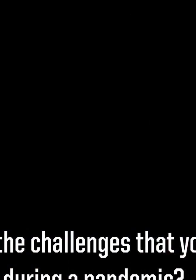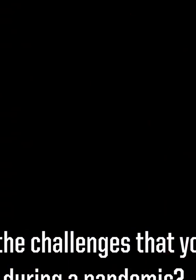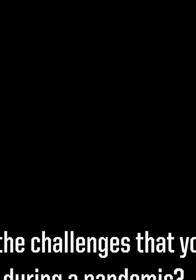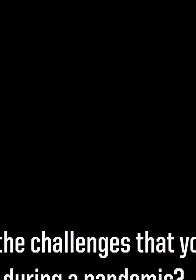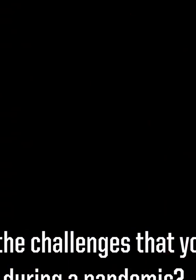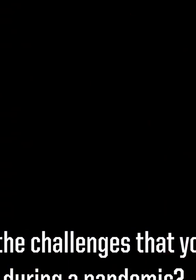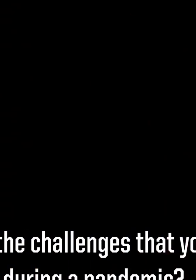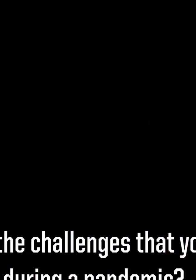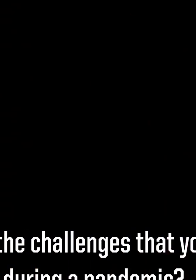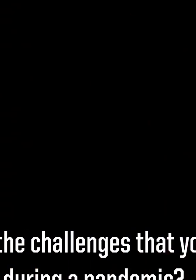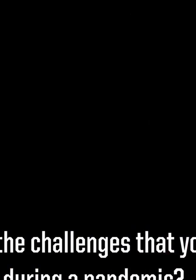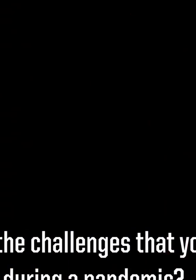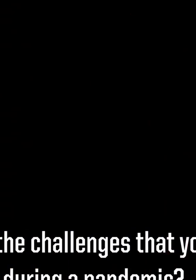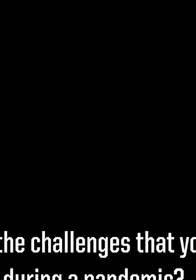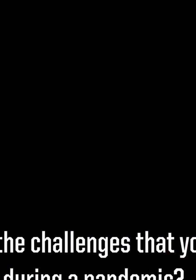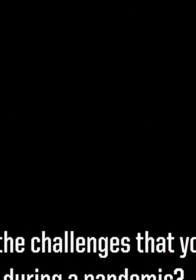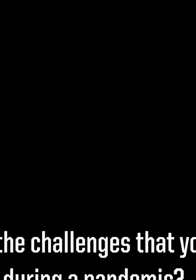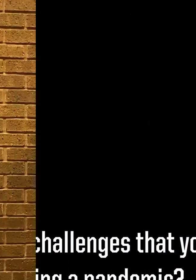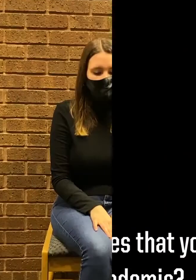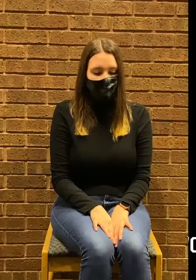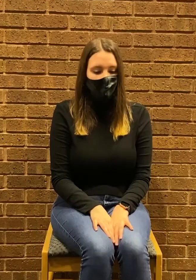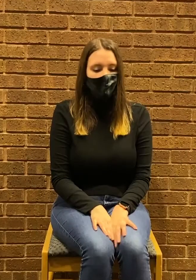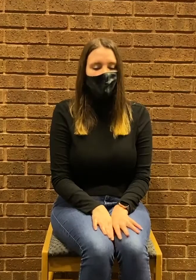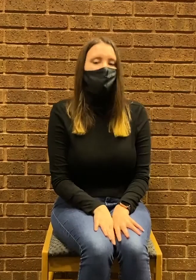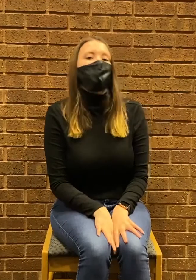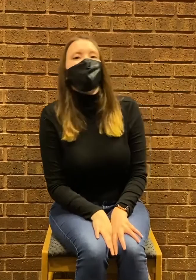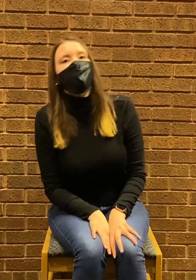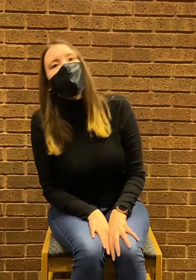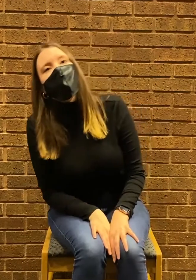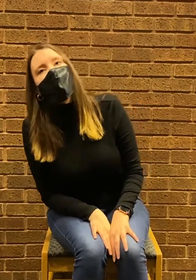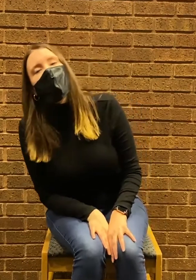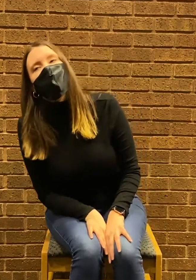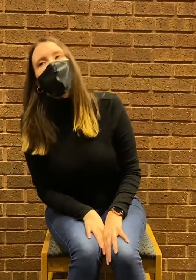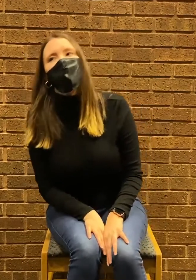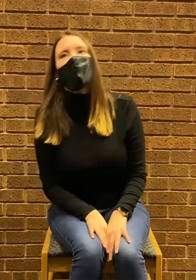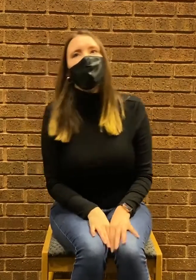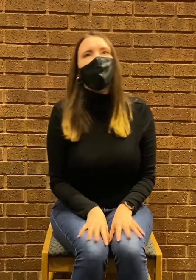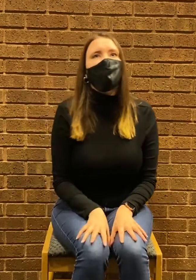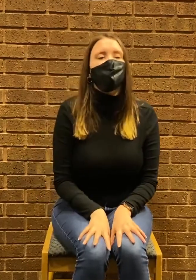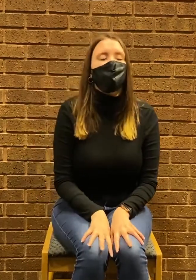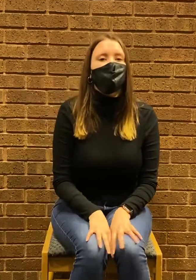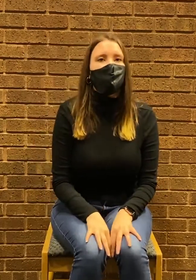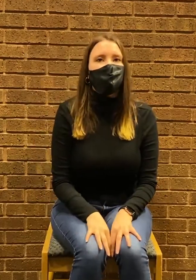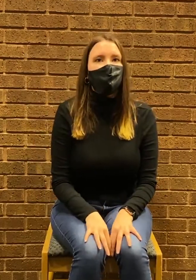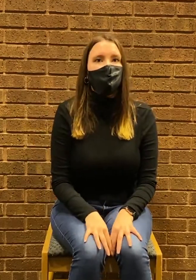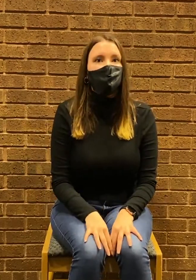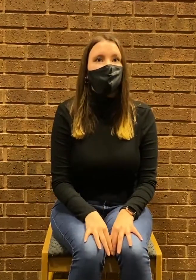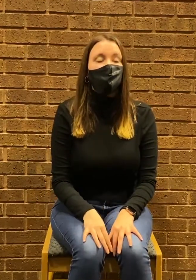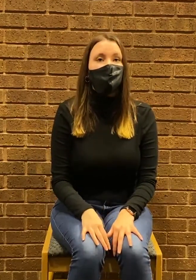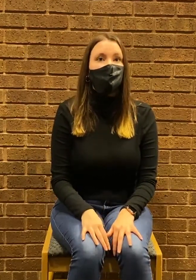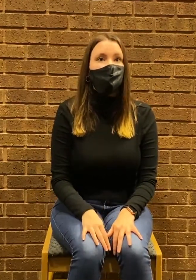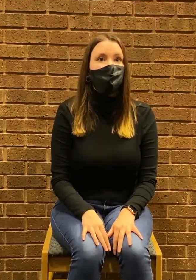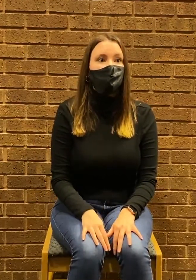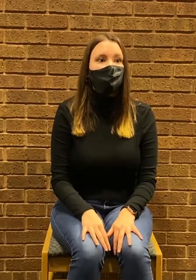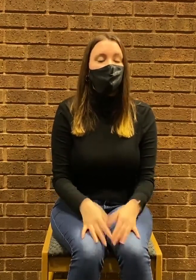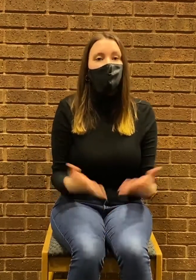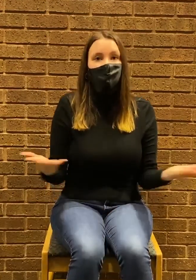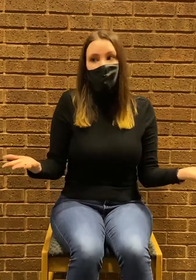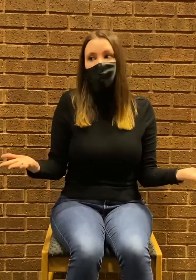that you faced in designing during a pandemic? Yeah some of the challenges I faced was definitely just keeping I was over